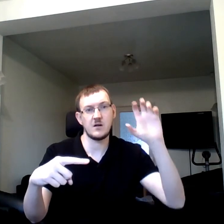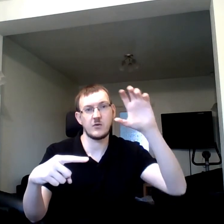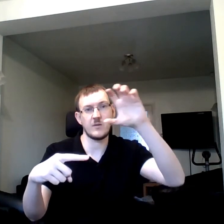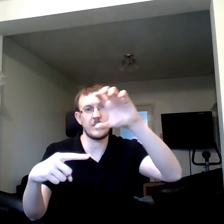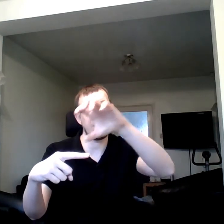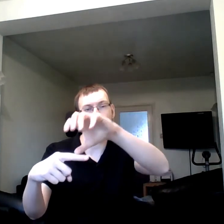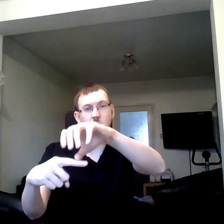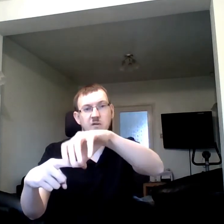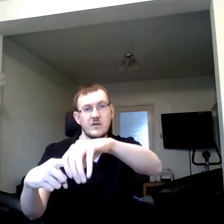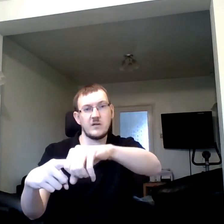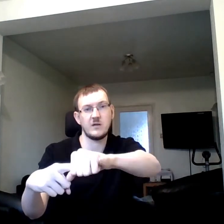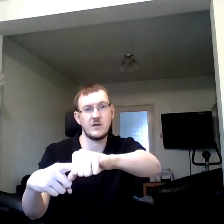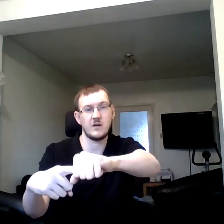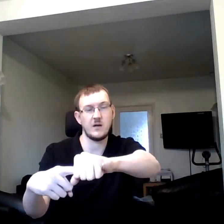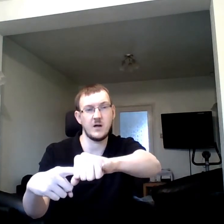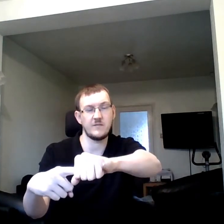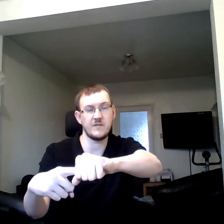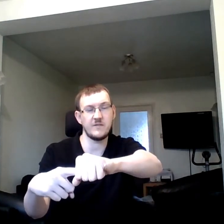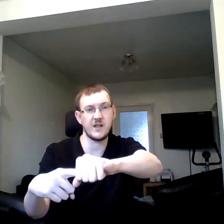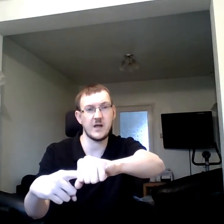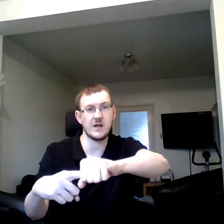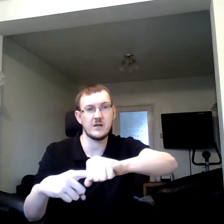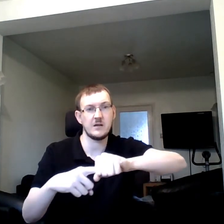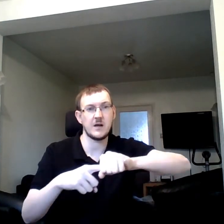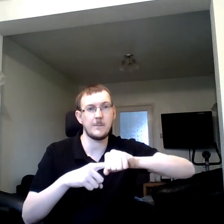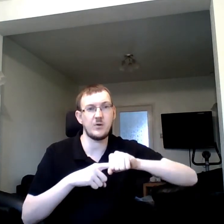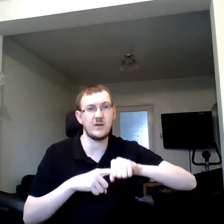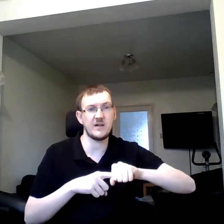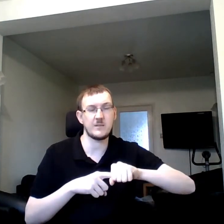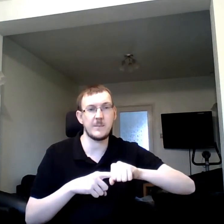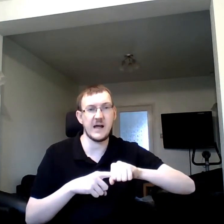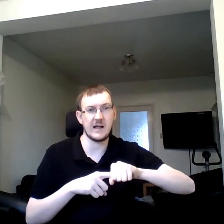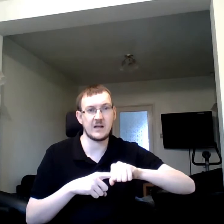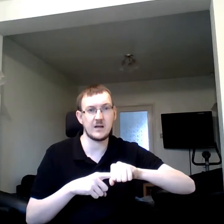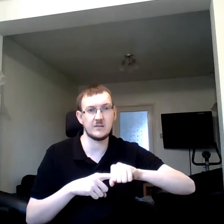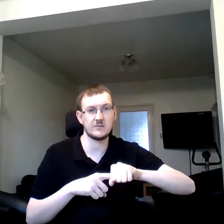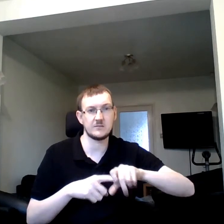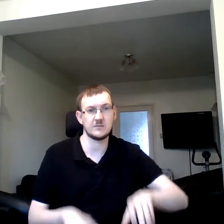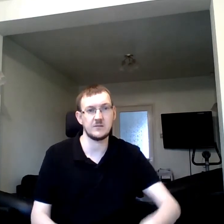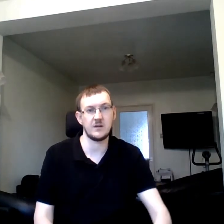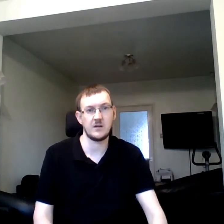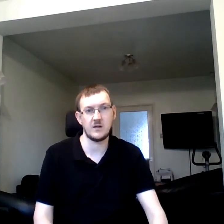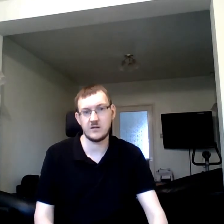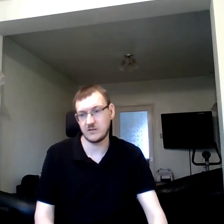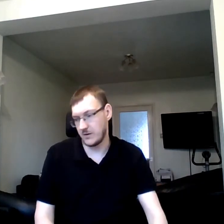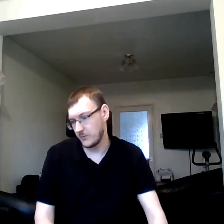grip hold of the finger and pull it back. So